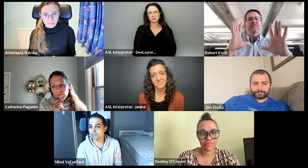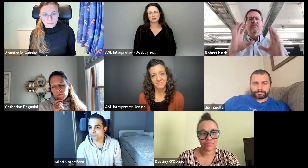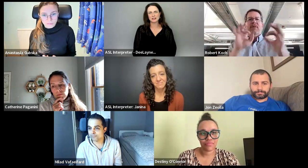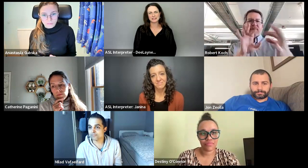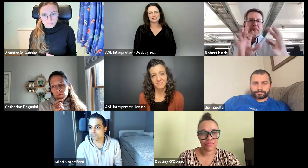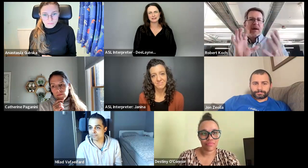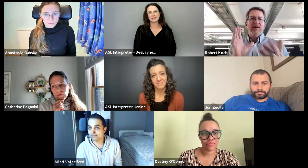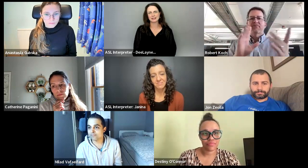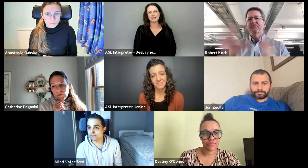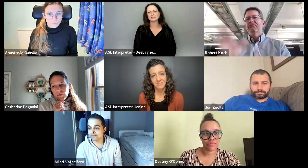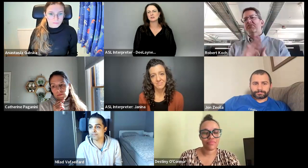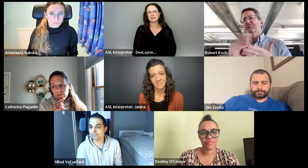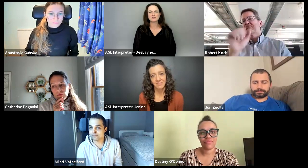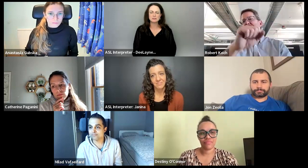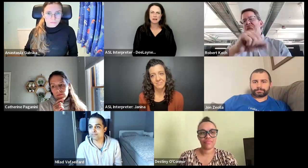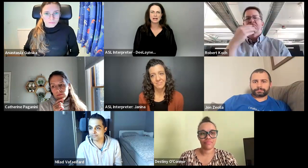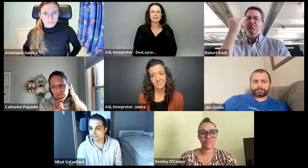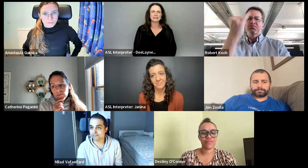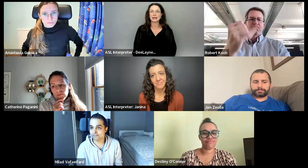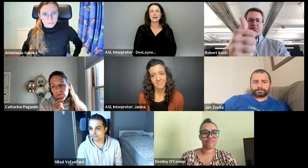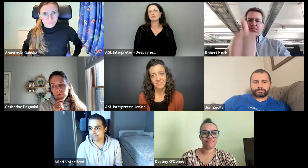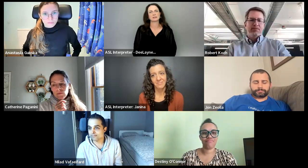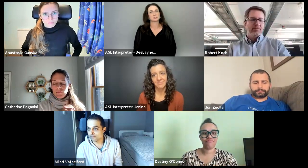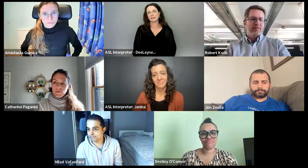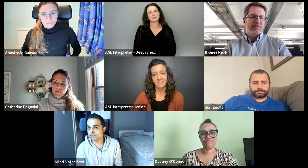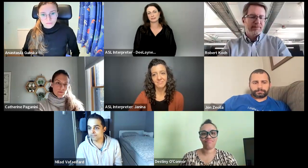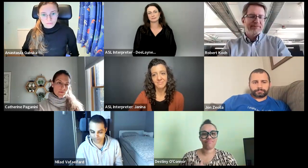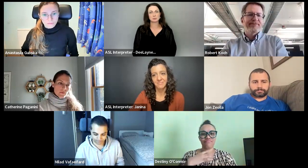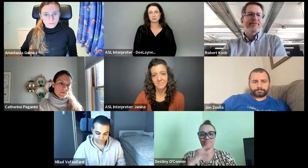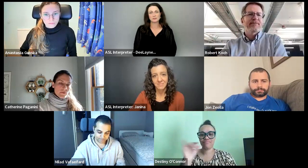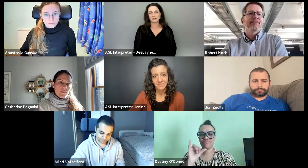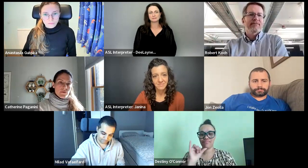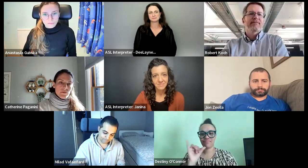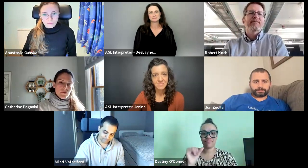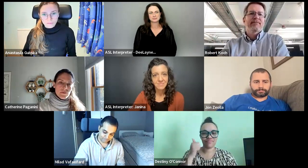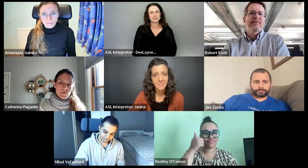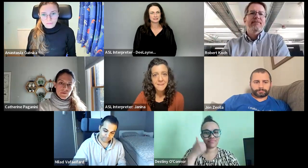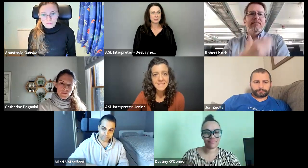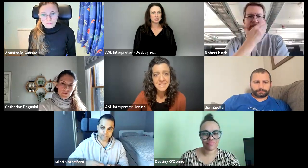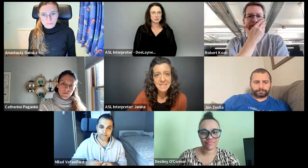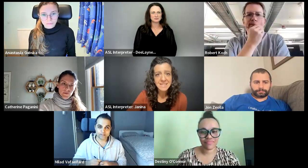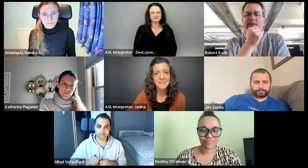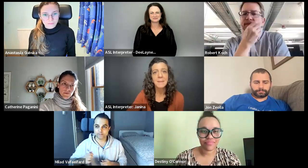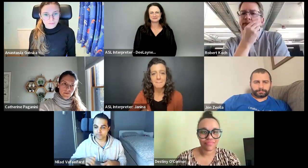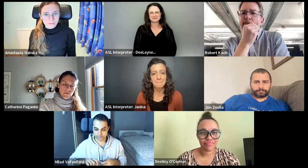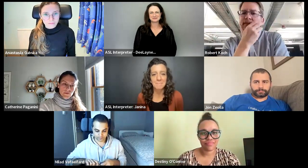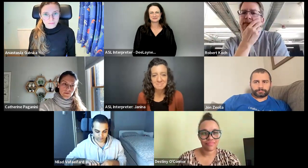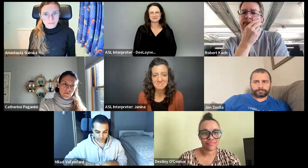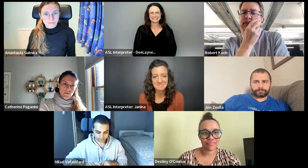into the larger audience. I like that. And you get feedback. And I think that's a great idea. Terrific. Yeah, me too.